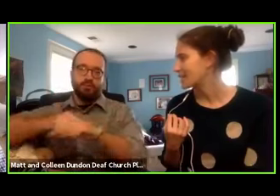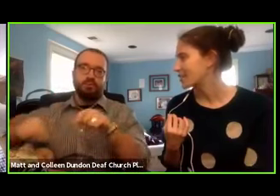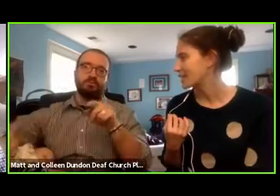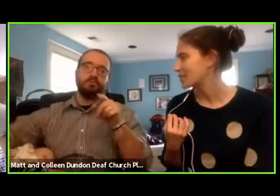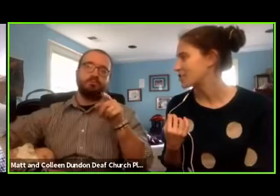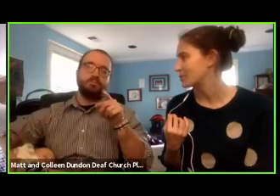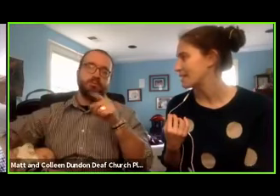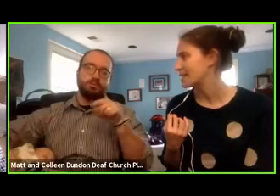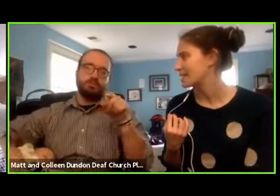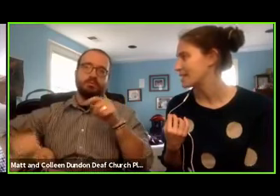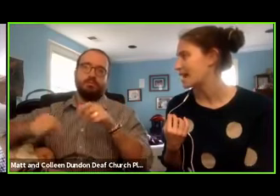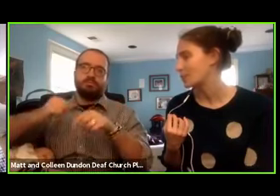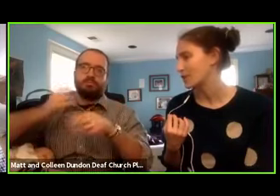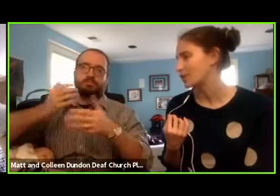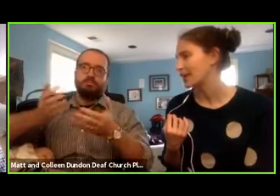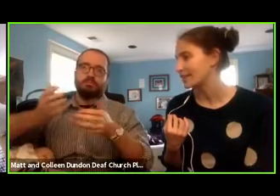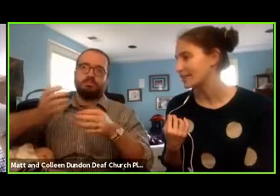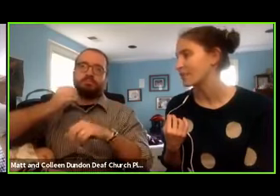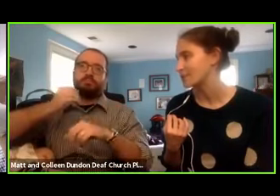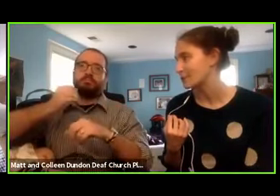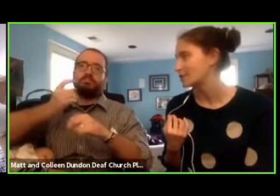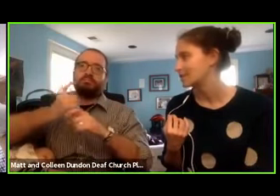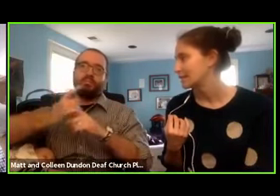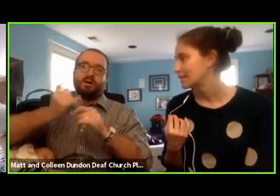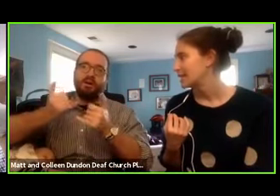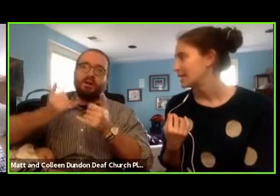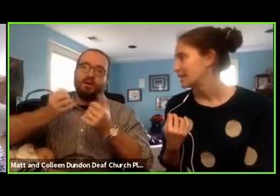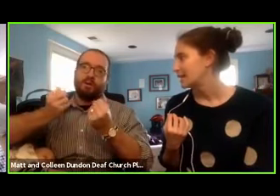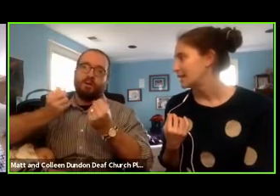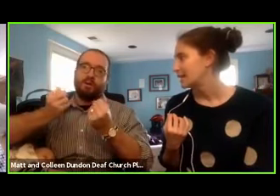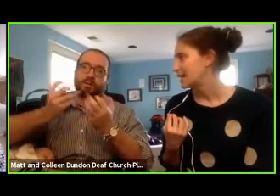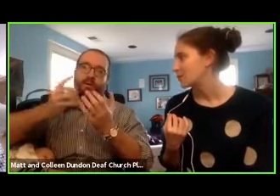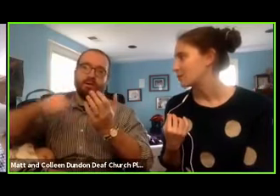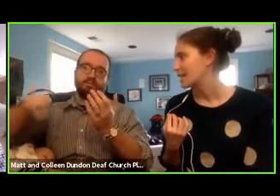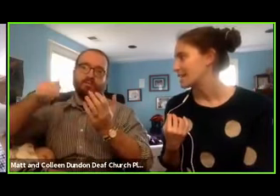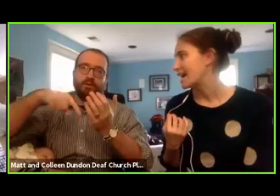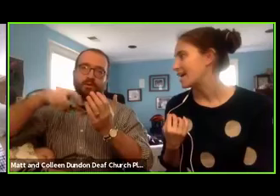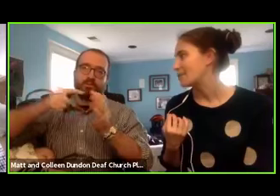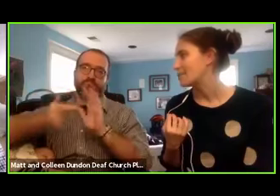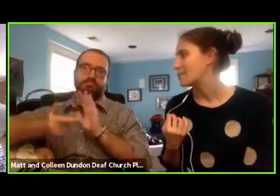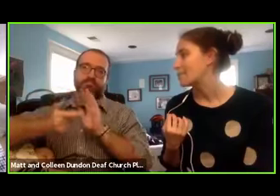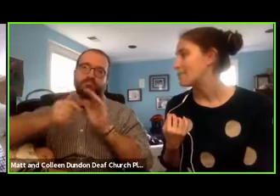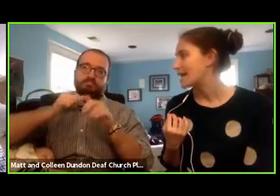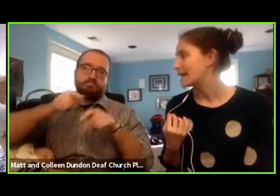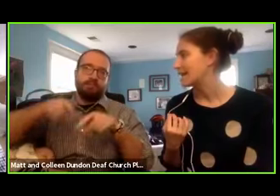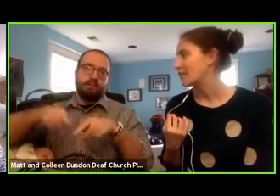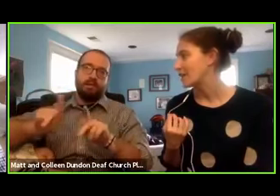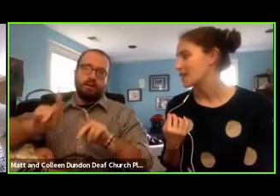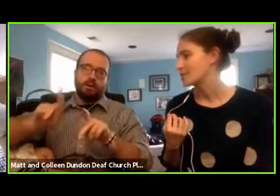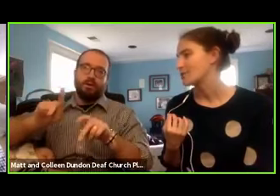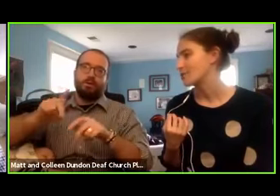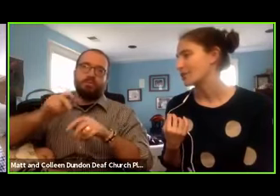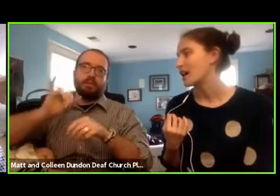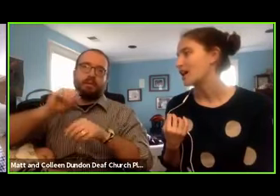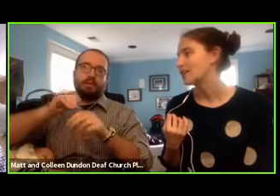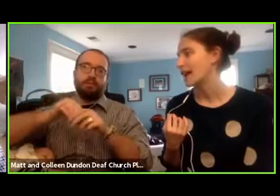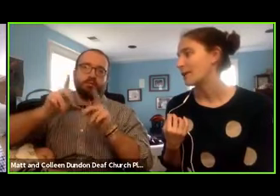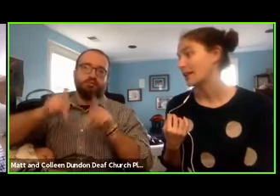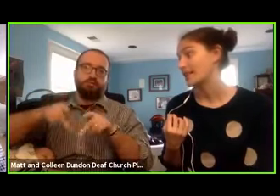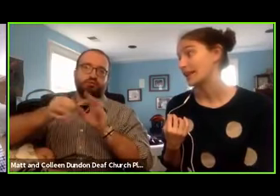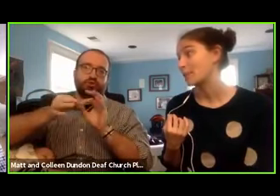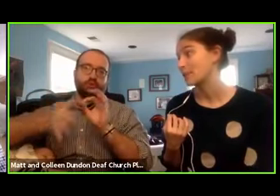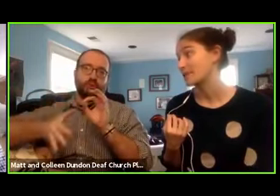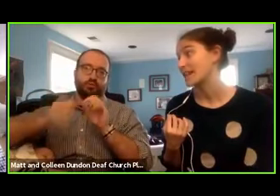I would say the other issue is when you're in the hospital. Right now, many of the hospitals are not